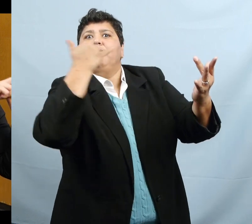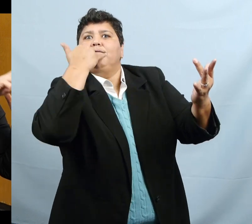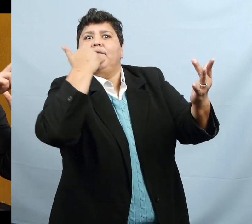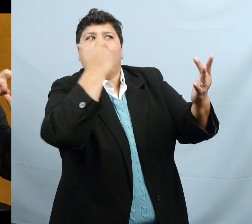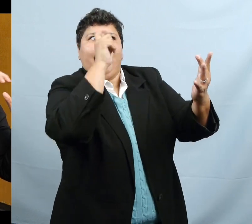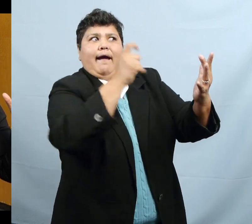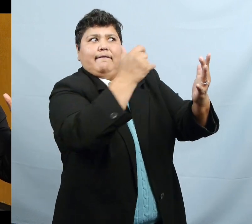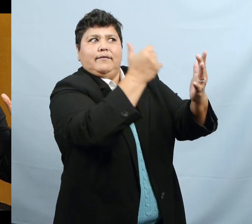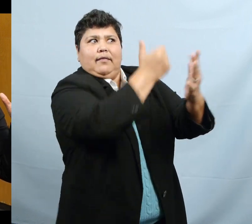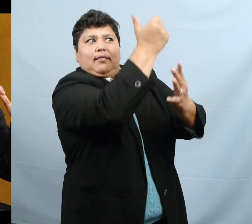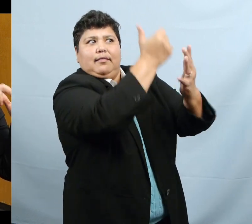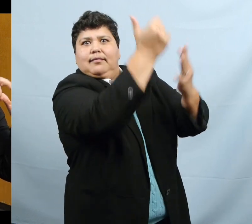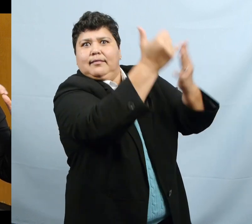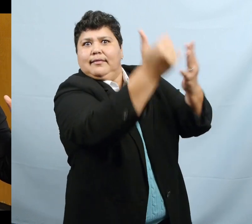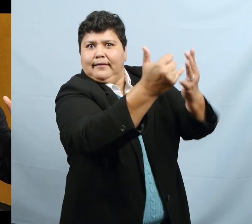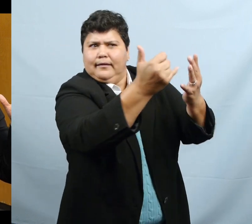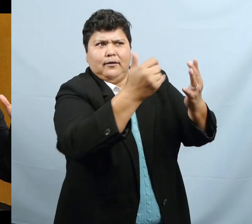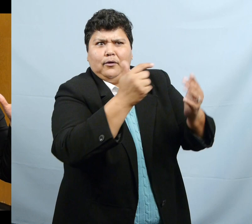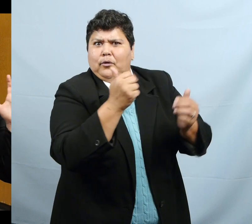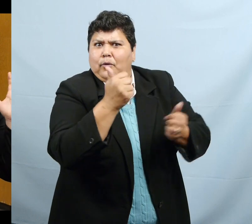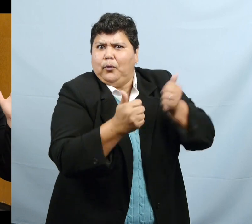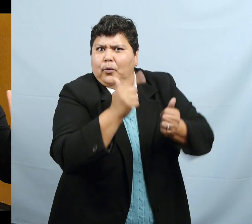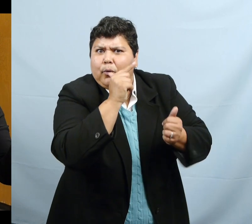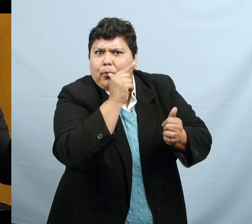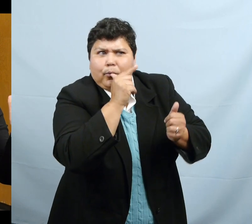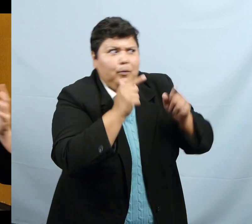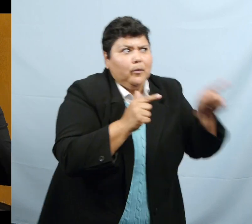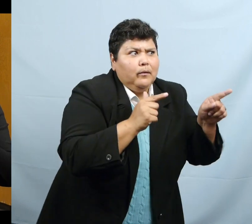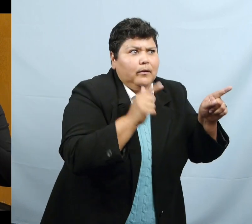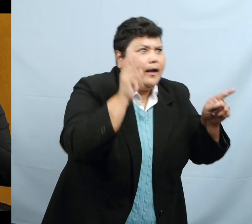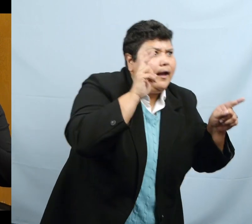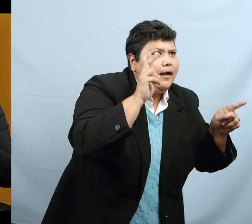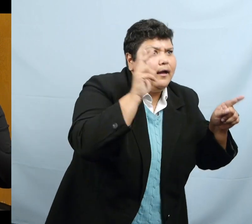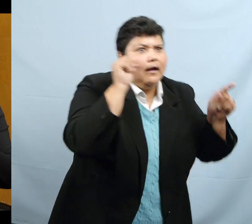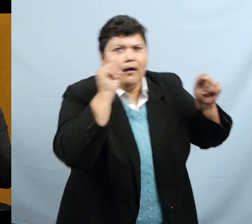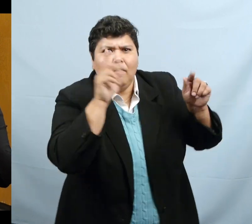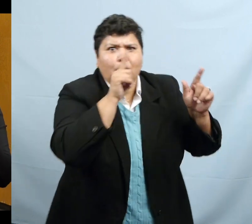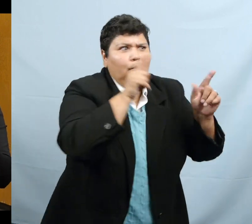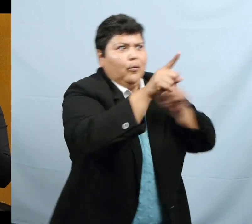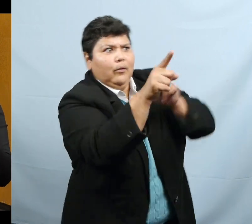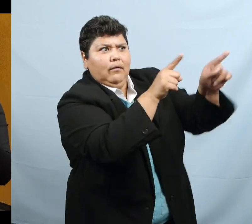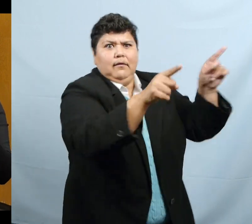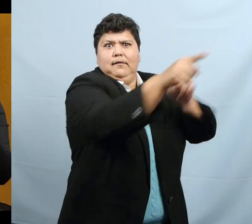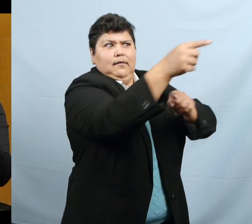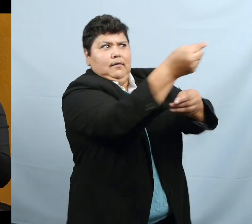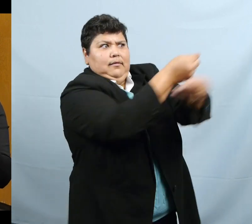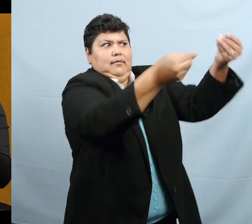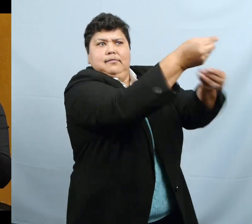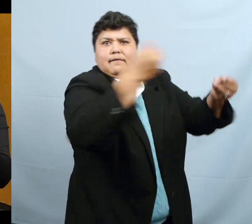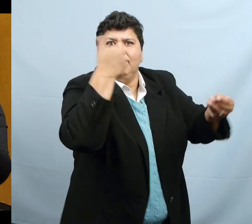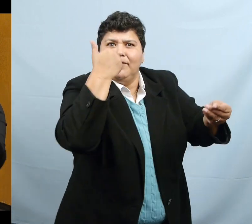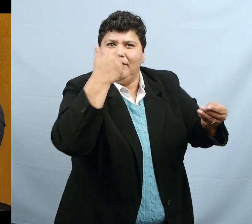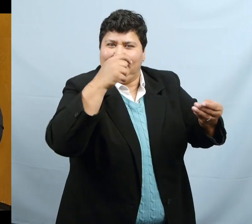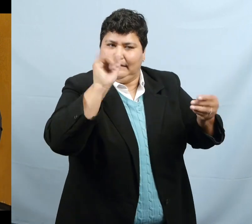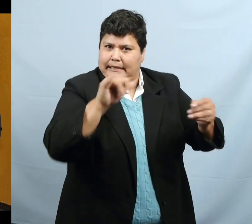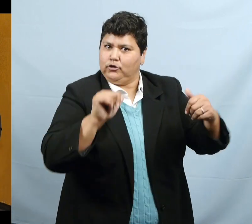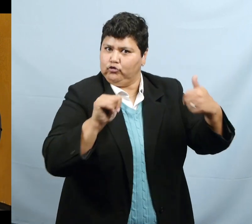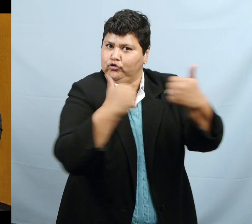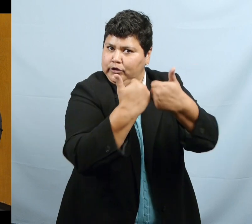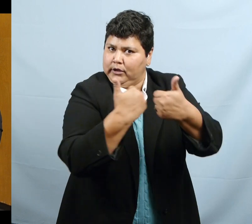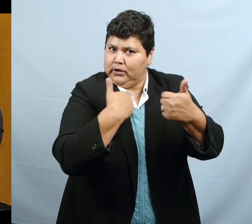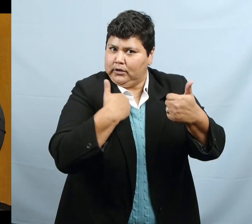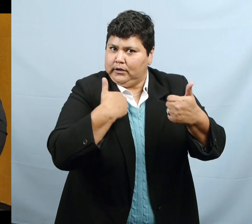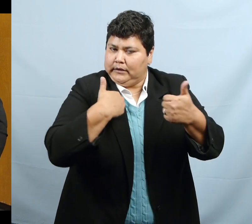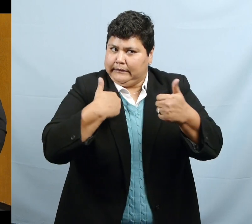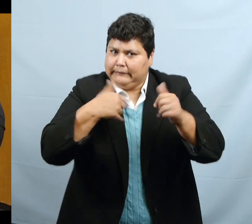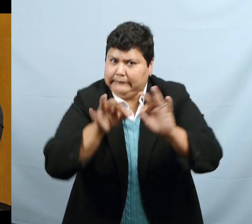where who's talking what's going on. Or we have the situation where they have we have the deaf